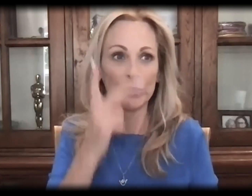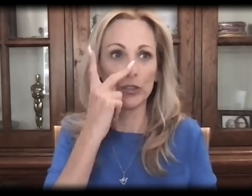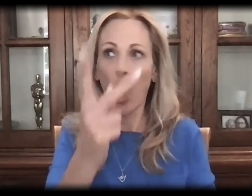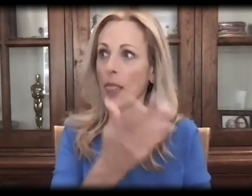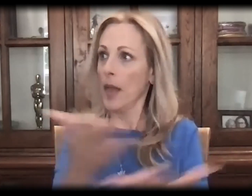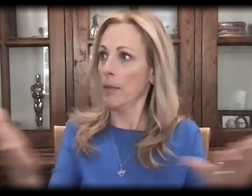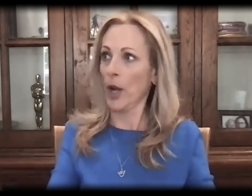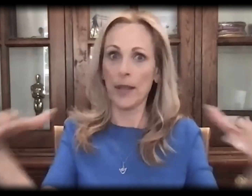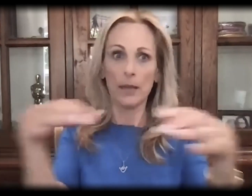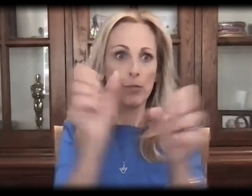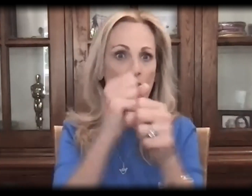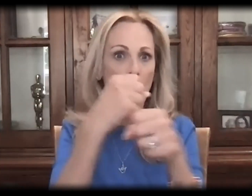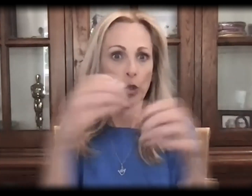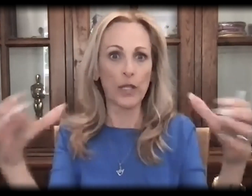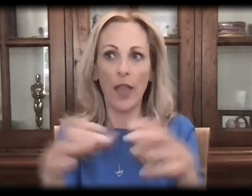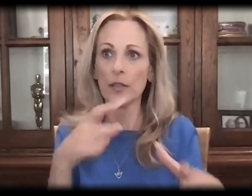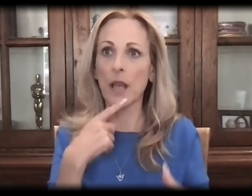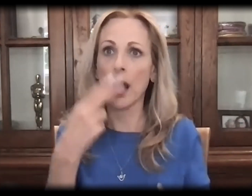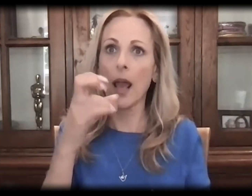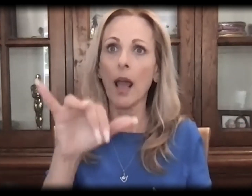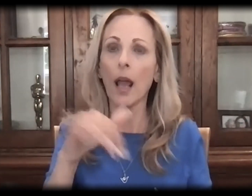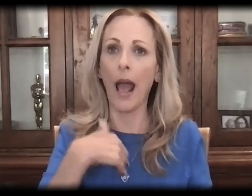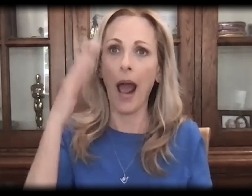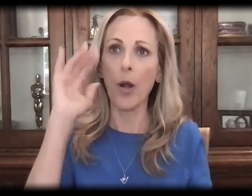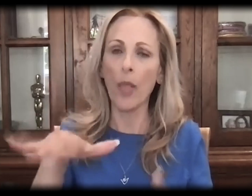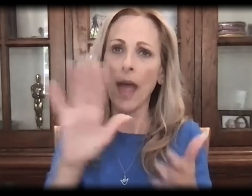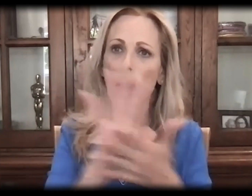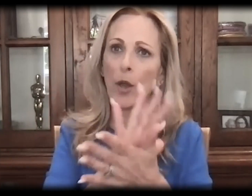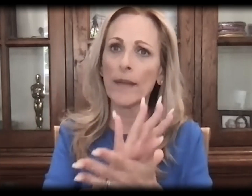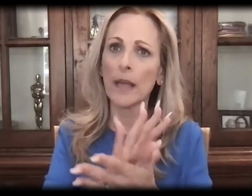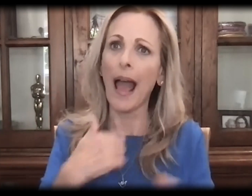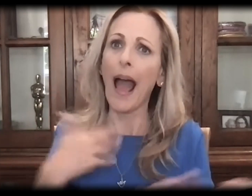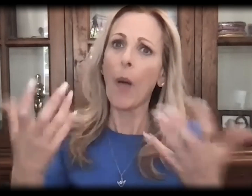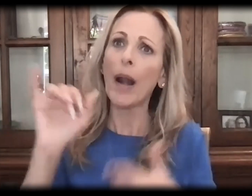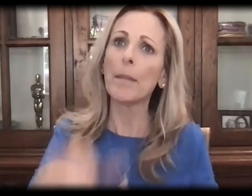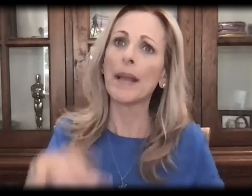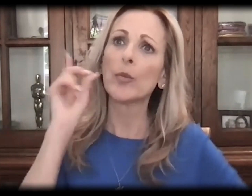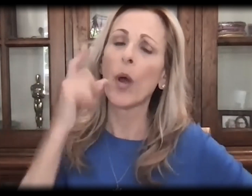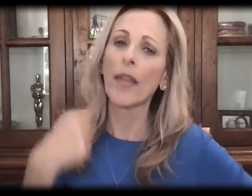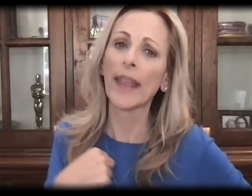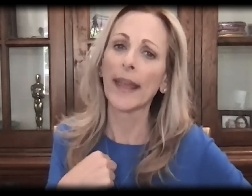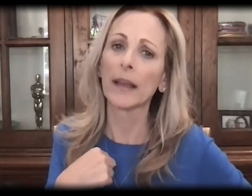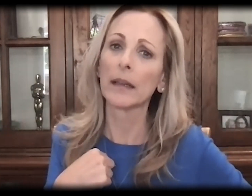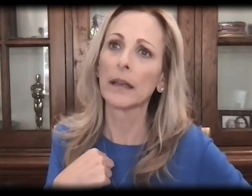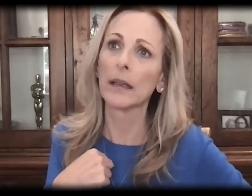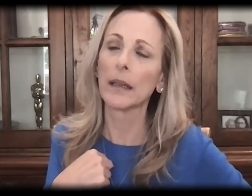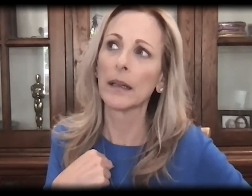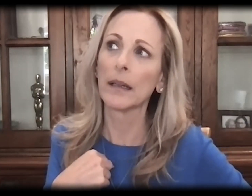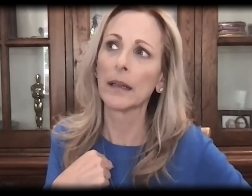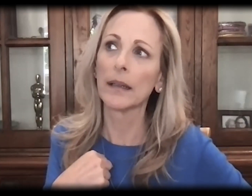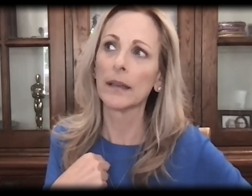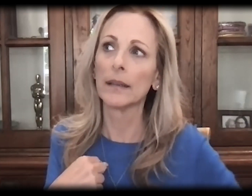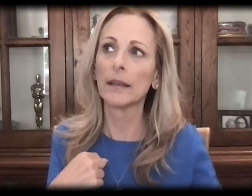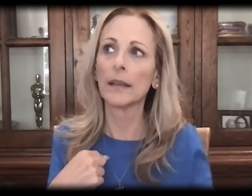who took that ambition when I saw they were putting together a production. said, hey, I know that movie. I want to be Dorothy.